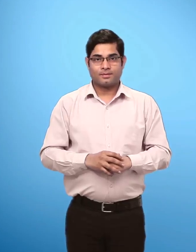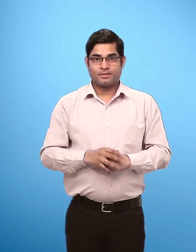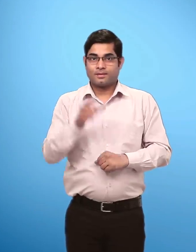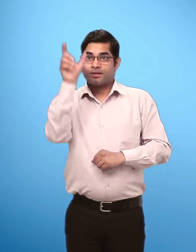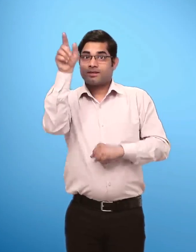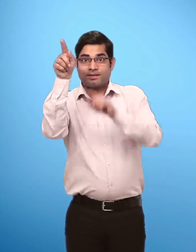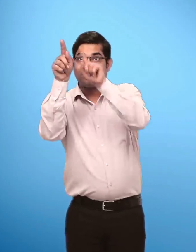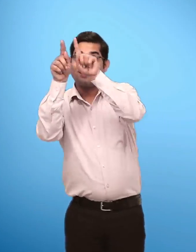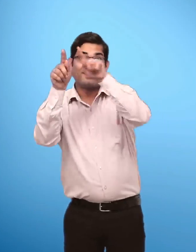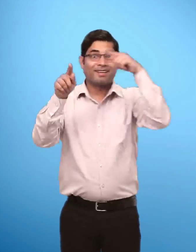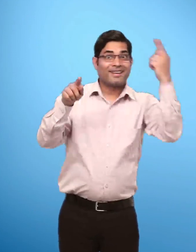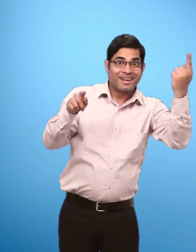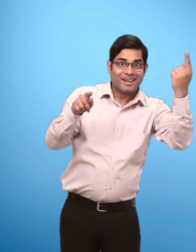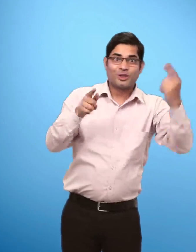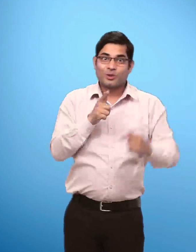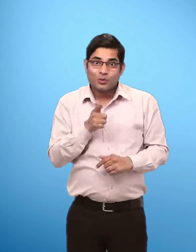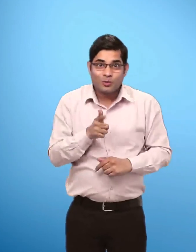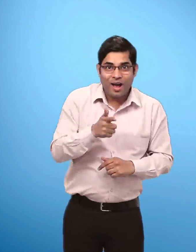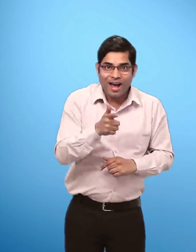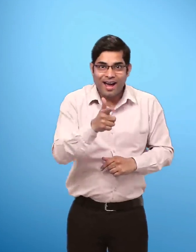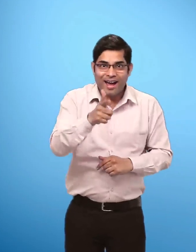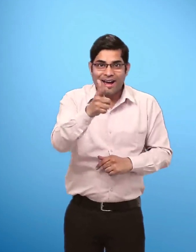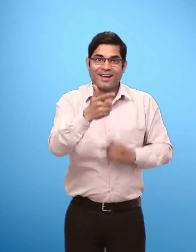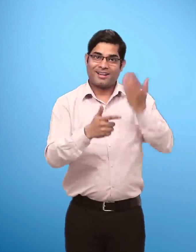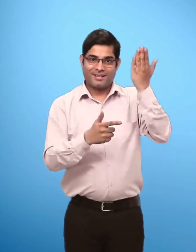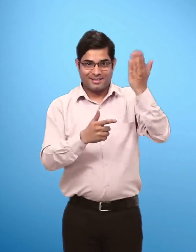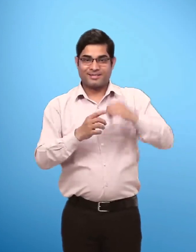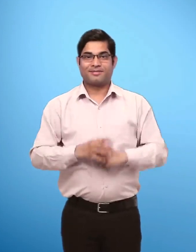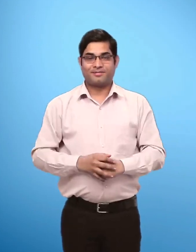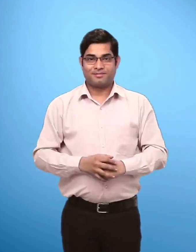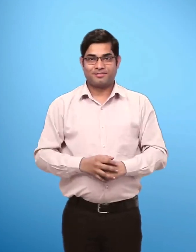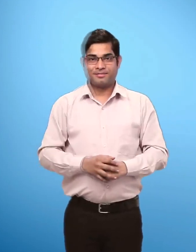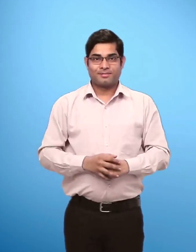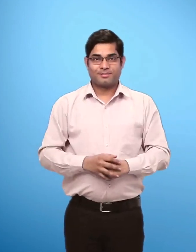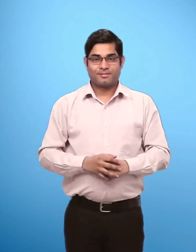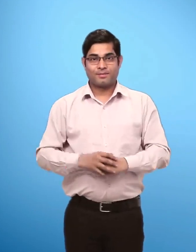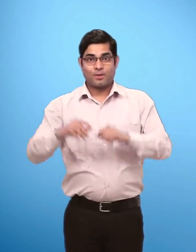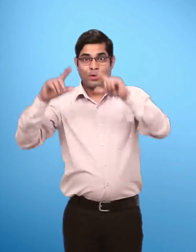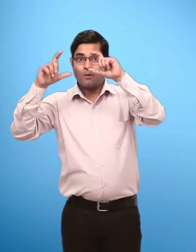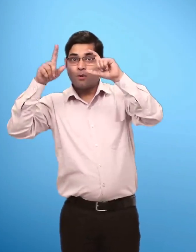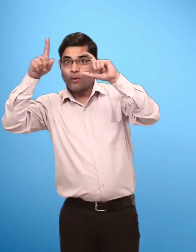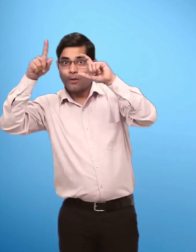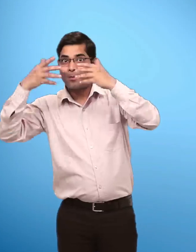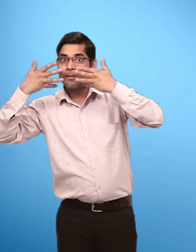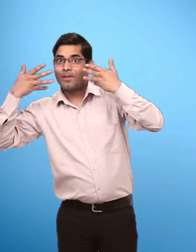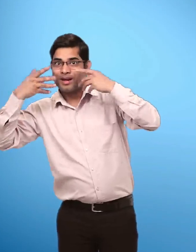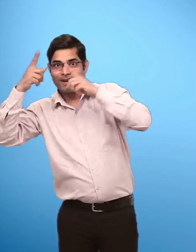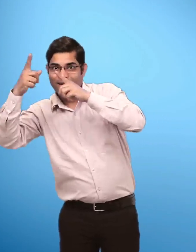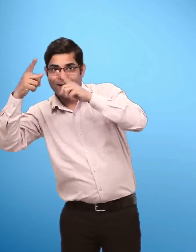Column 2 Picture 1 shows few rats Each cat in picture 1